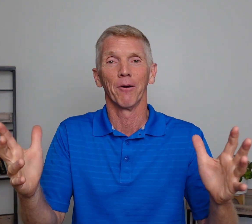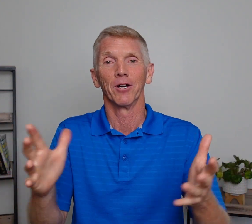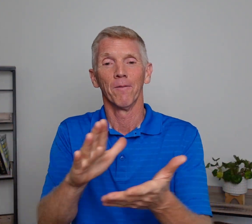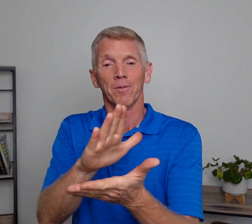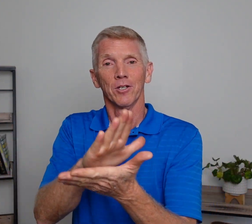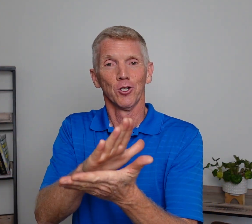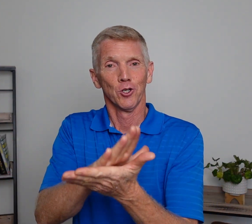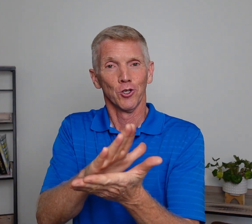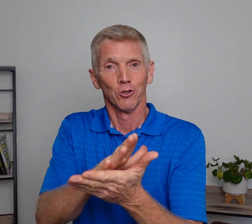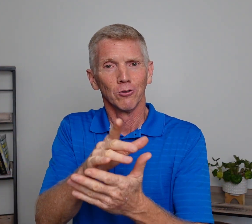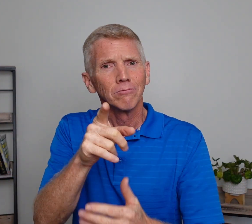there we go.